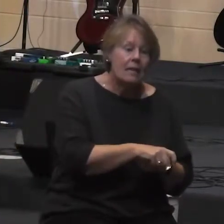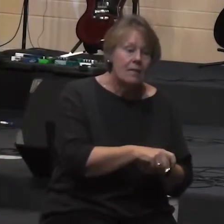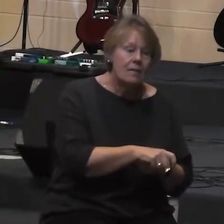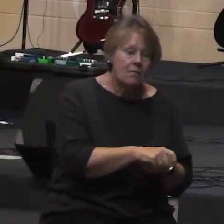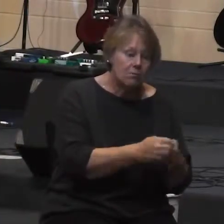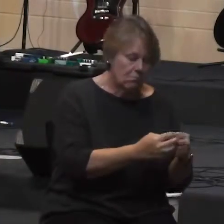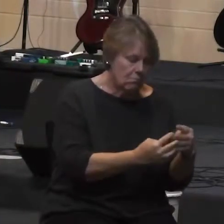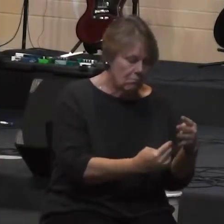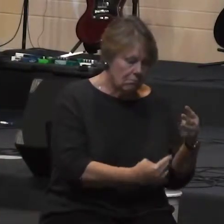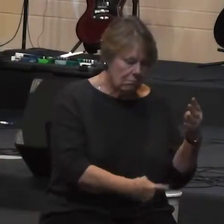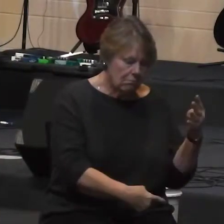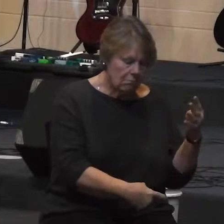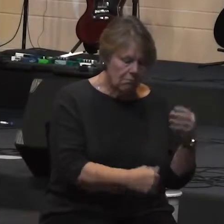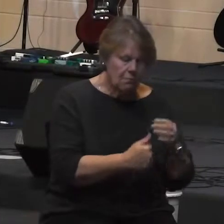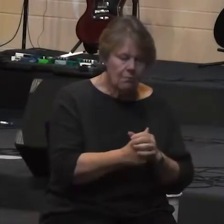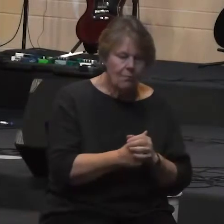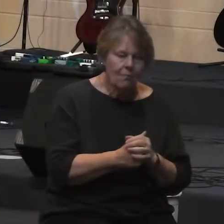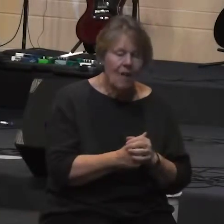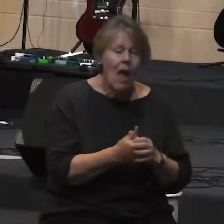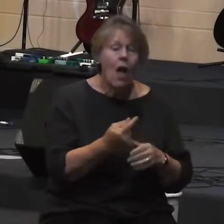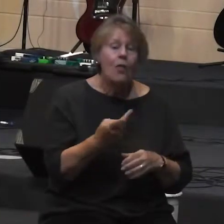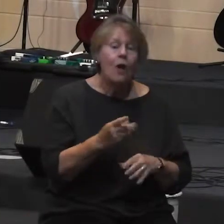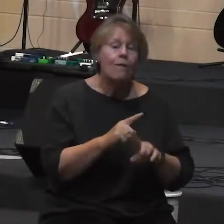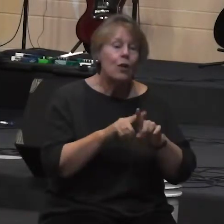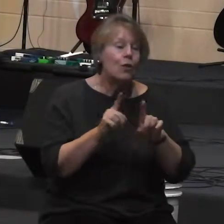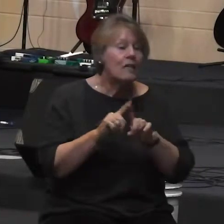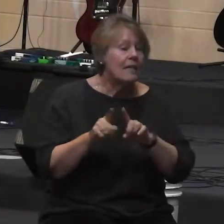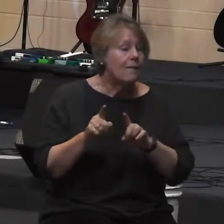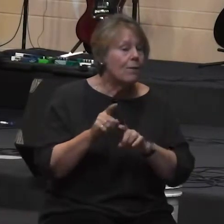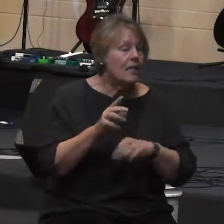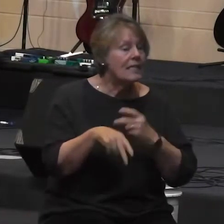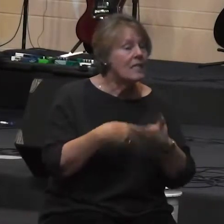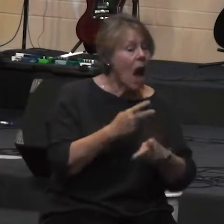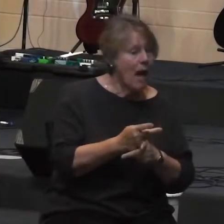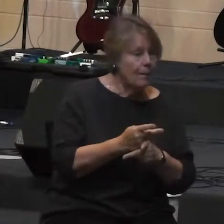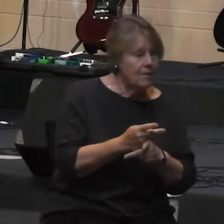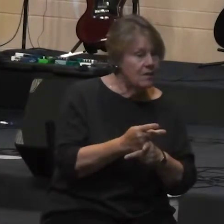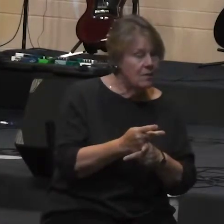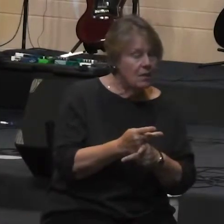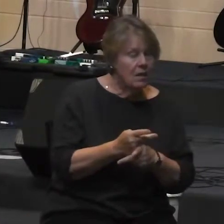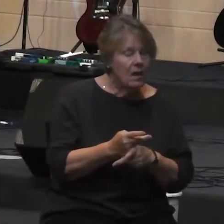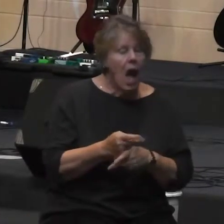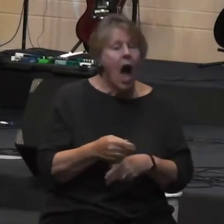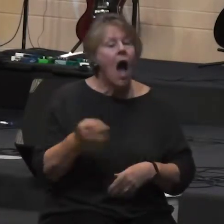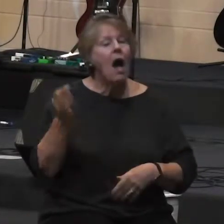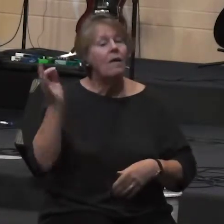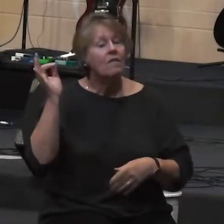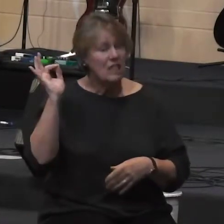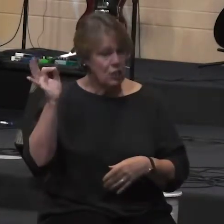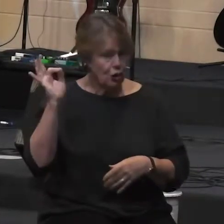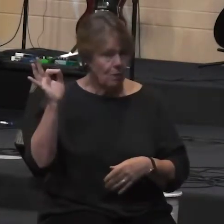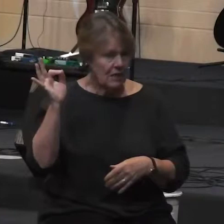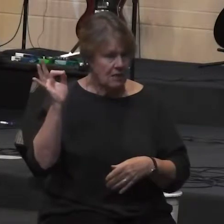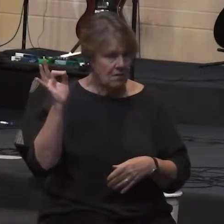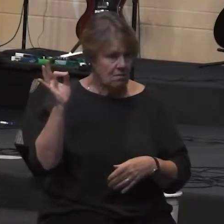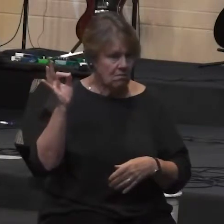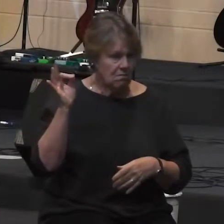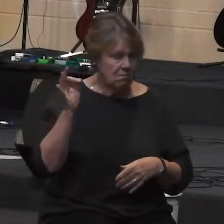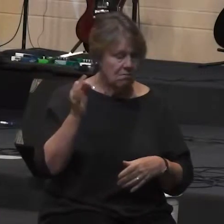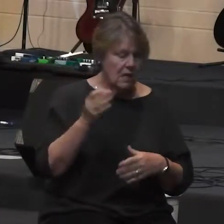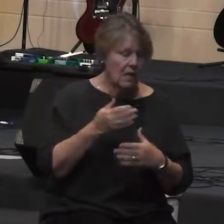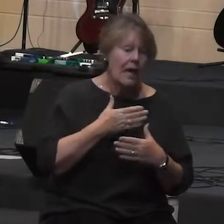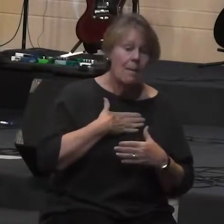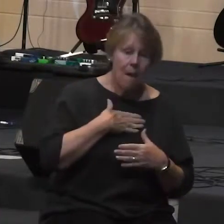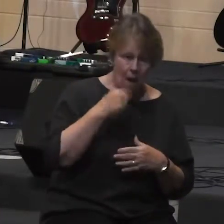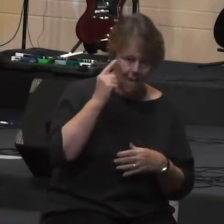There's a few different types of sermons that in my mind, at least we have together